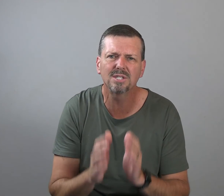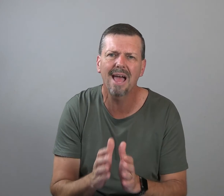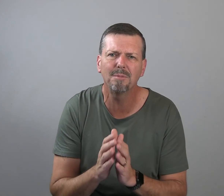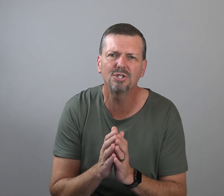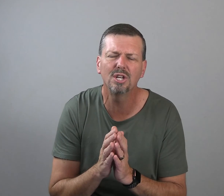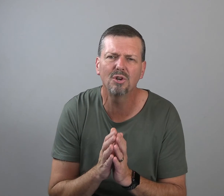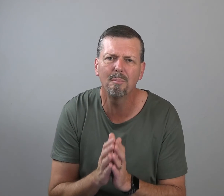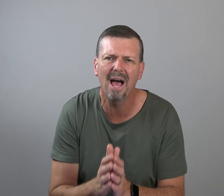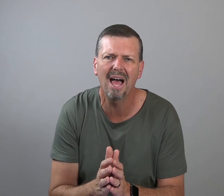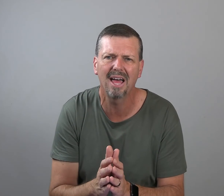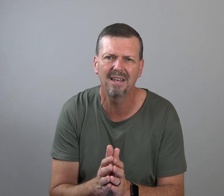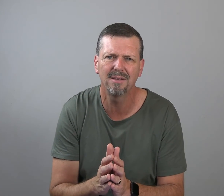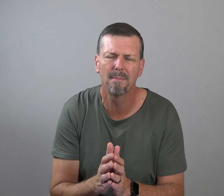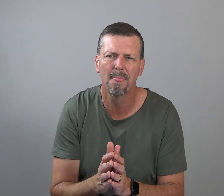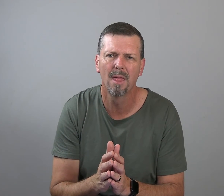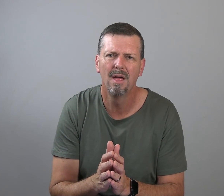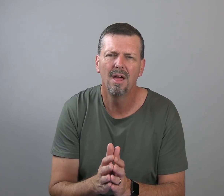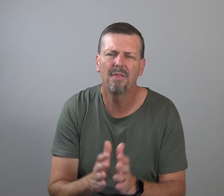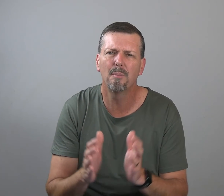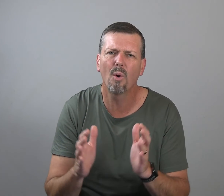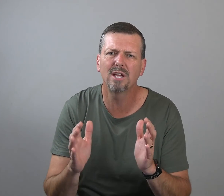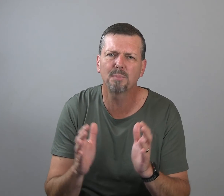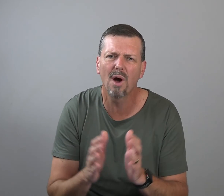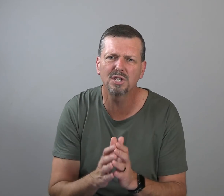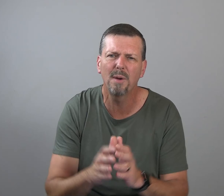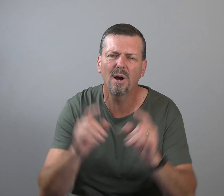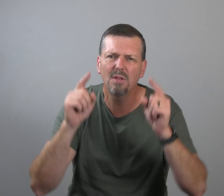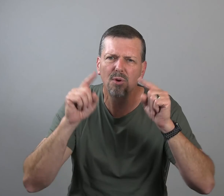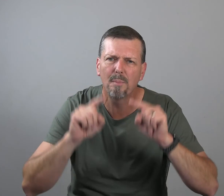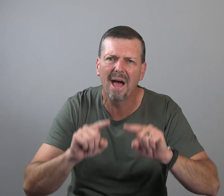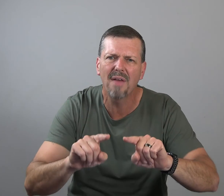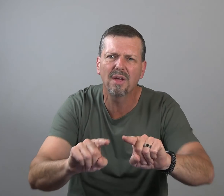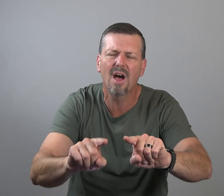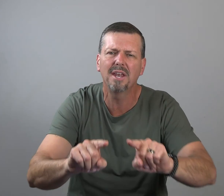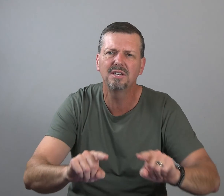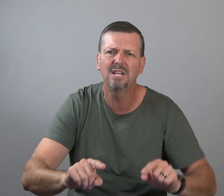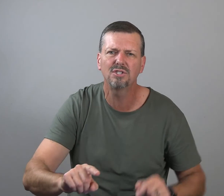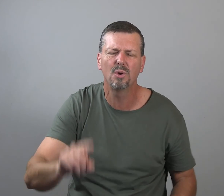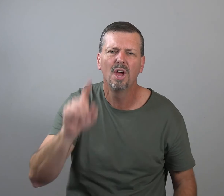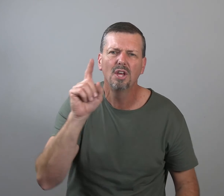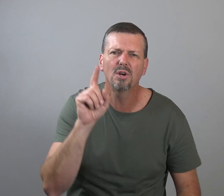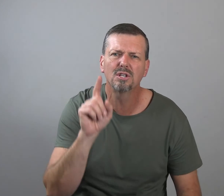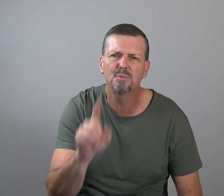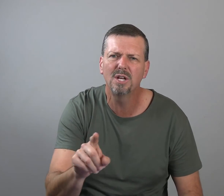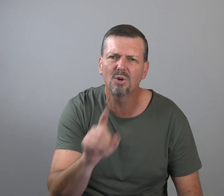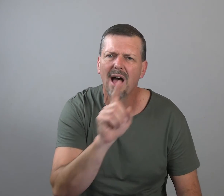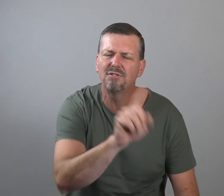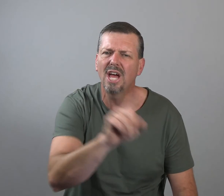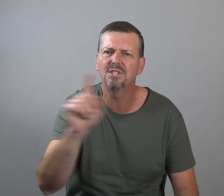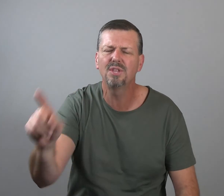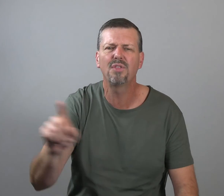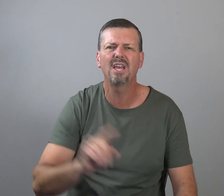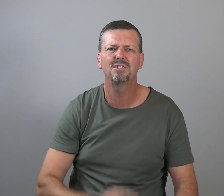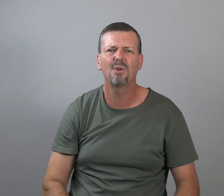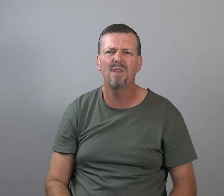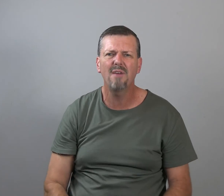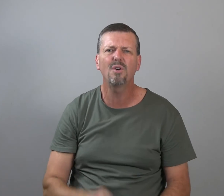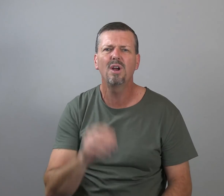established in your mind that brings prosperity through the path that God intends to, you're going to spend your life chasing things that will never